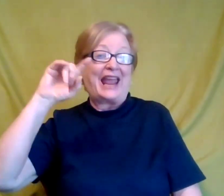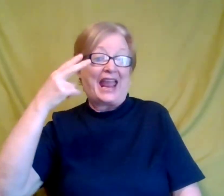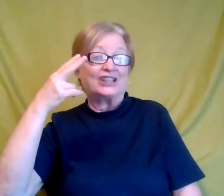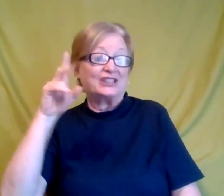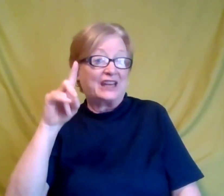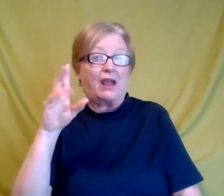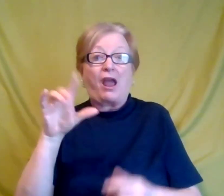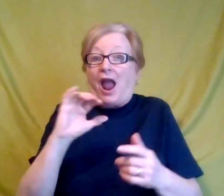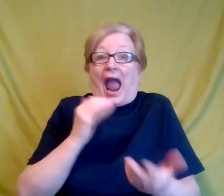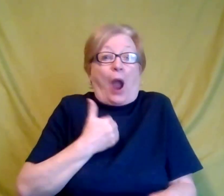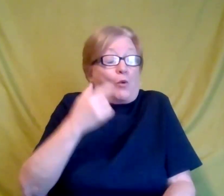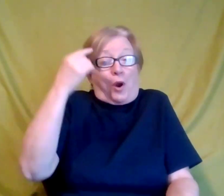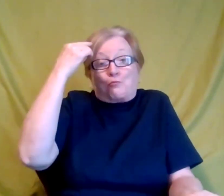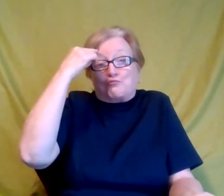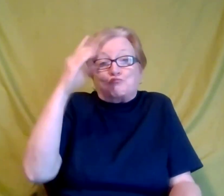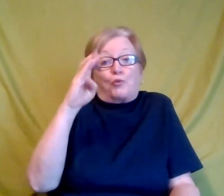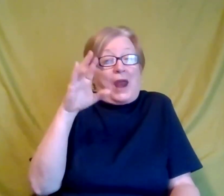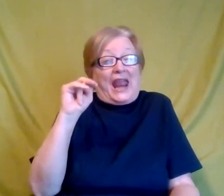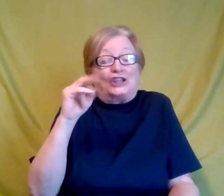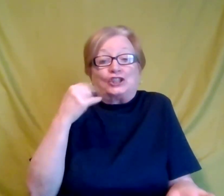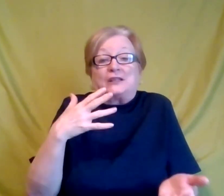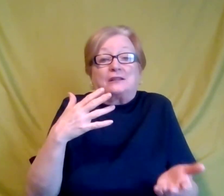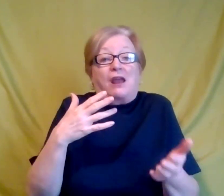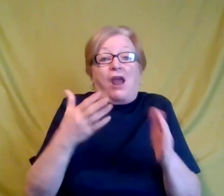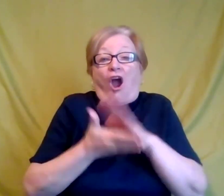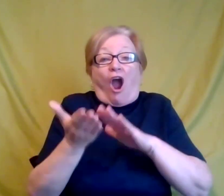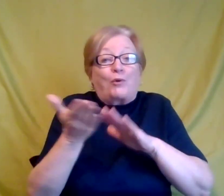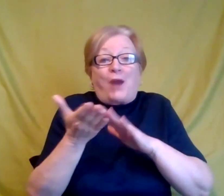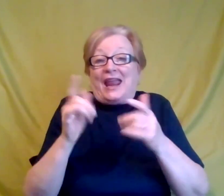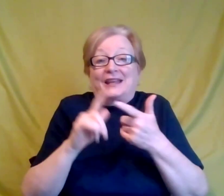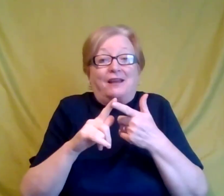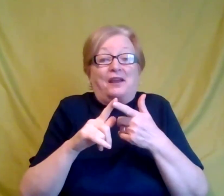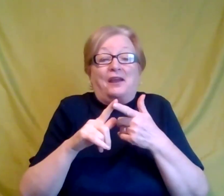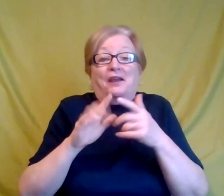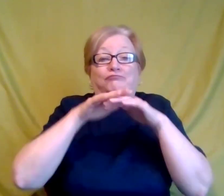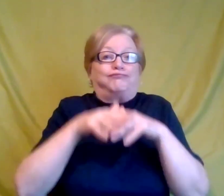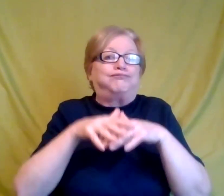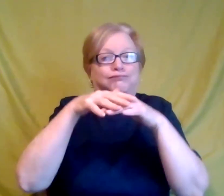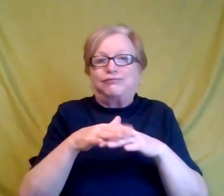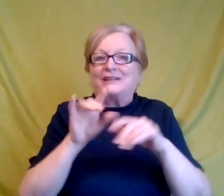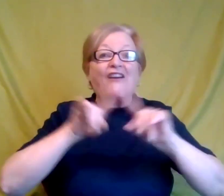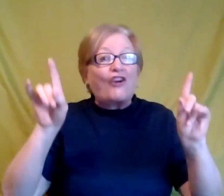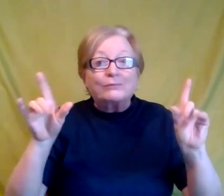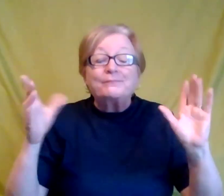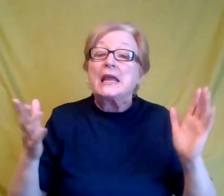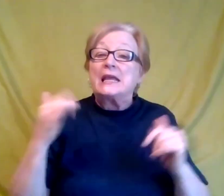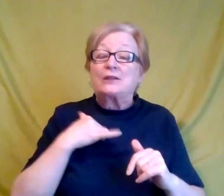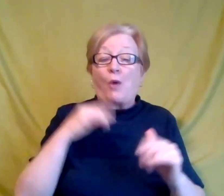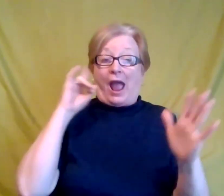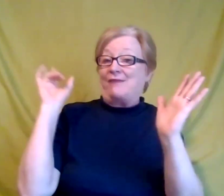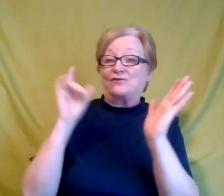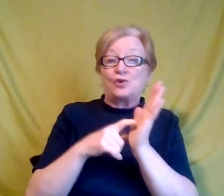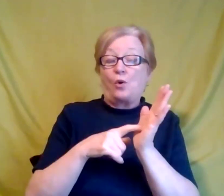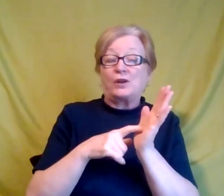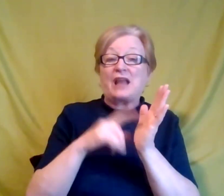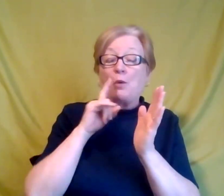brains operate differently. So I've come to learn that, um, upon my diagnosis and I'll get